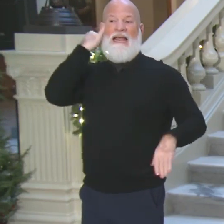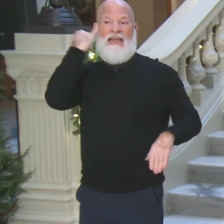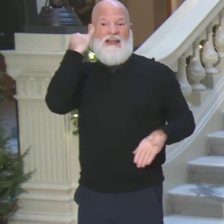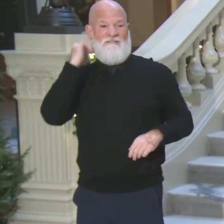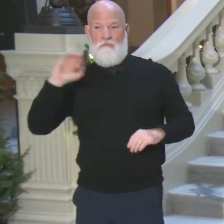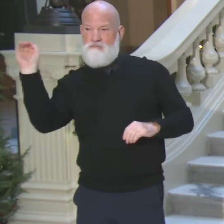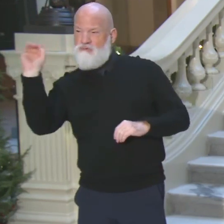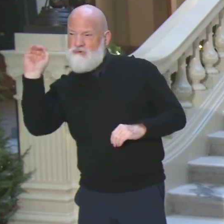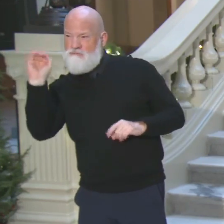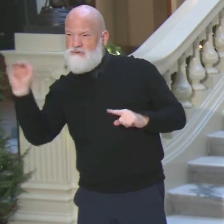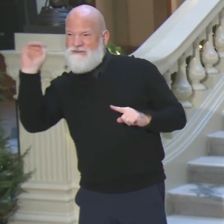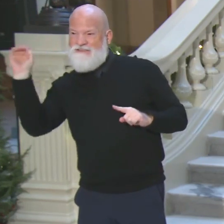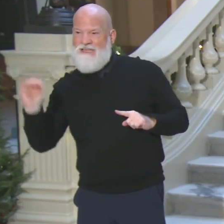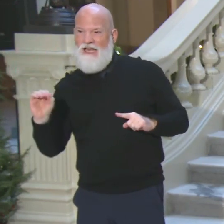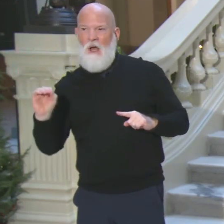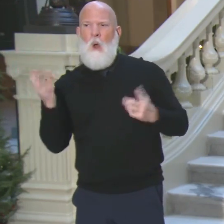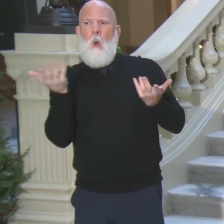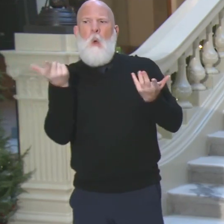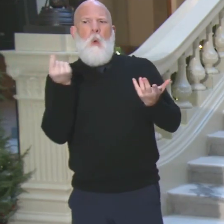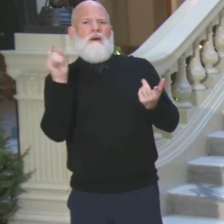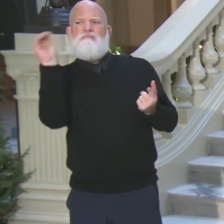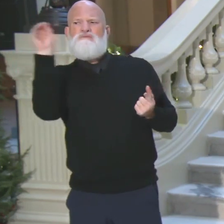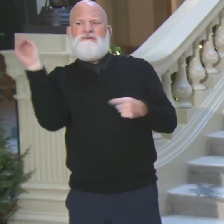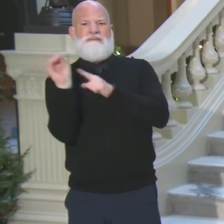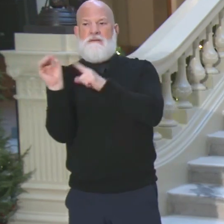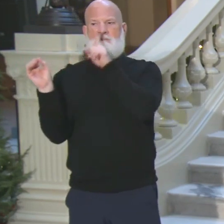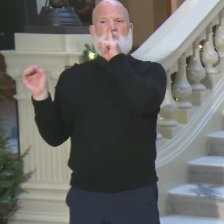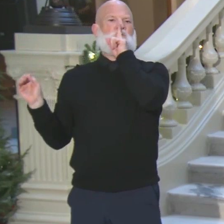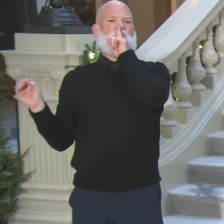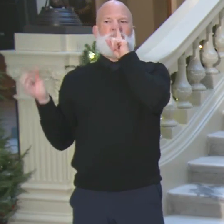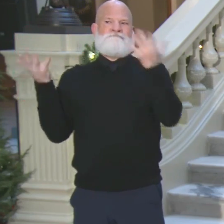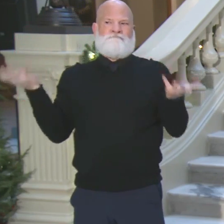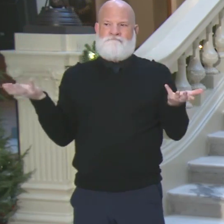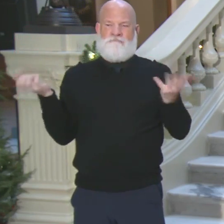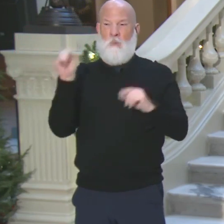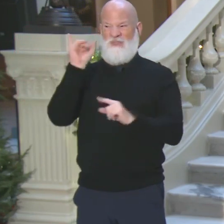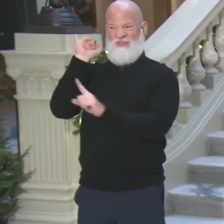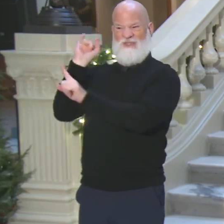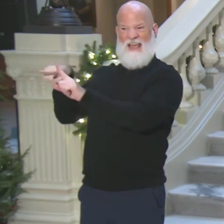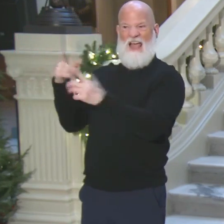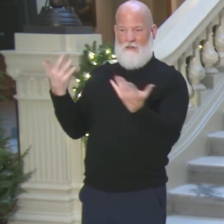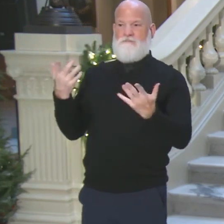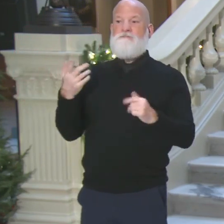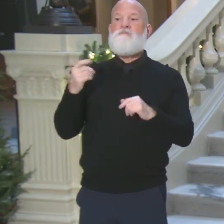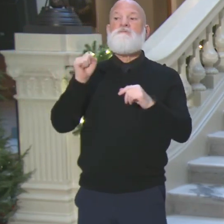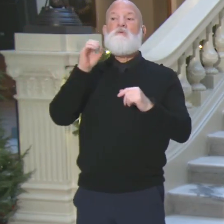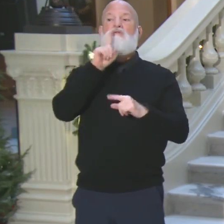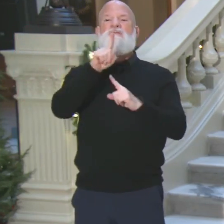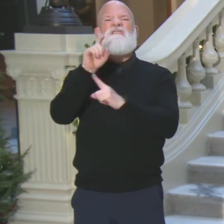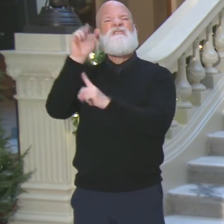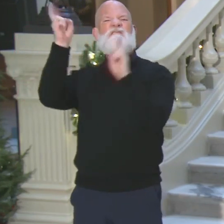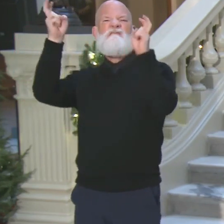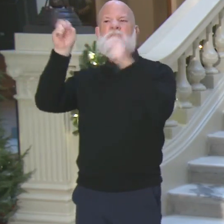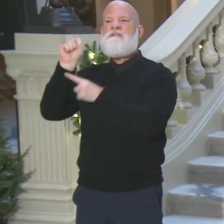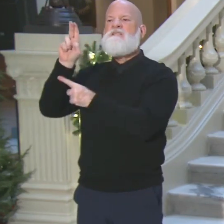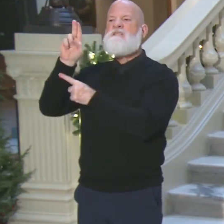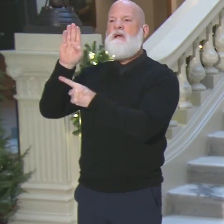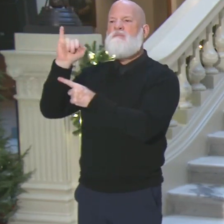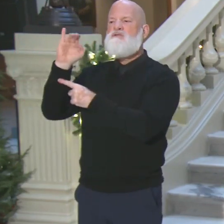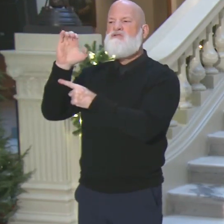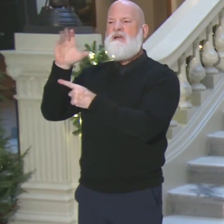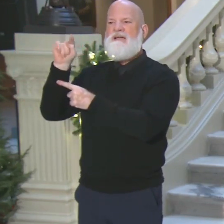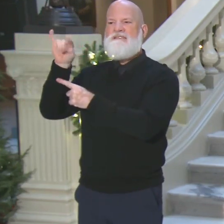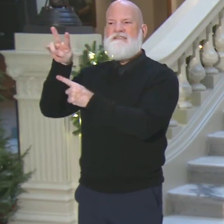say what, that don't match. And it's a subjective measure. As we all know, everybody's ballot signatures can change.